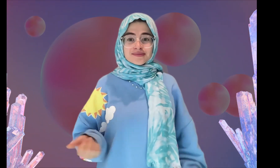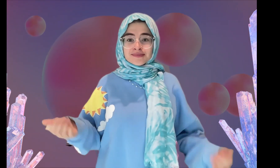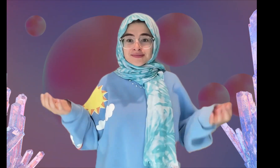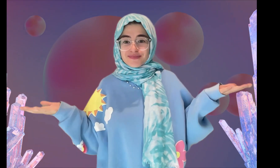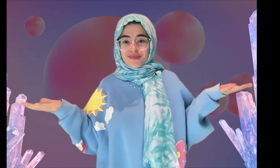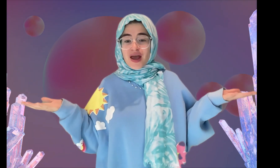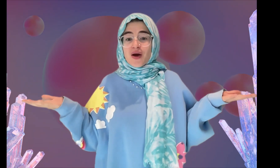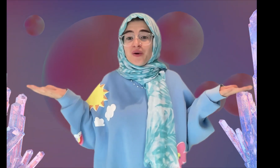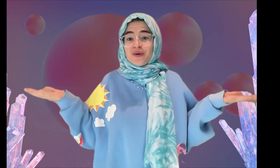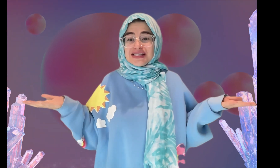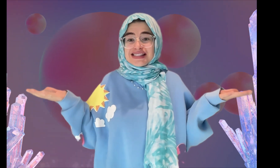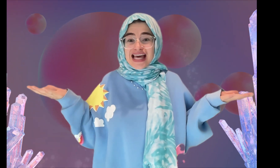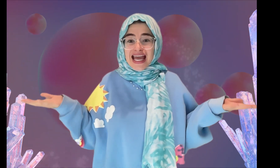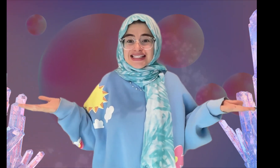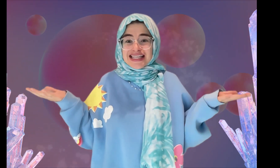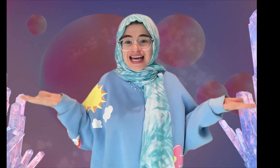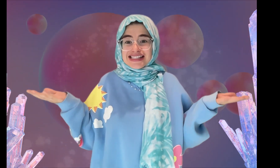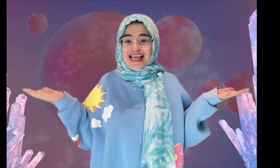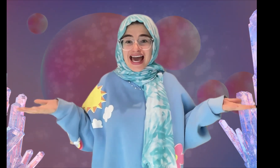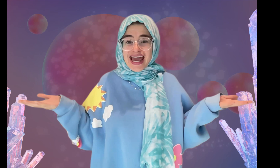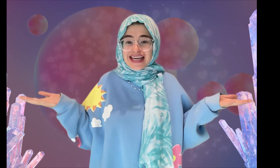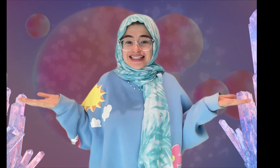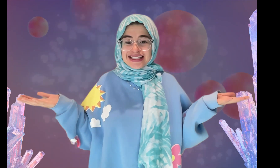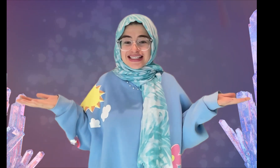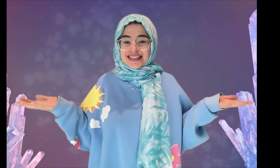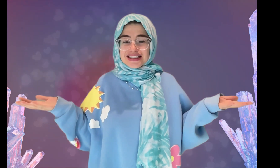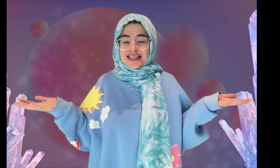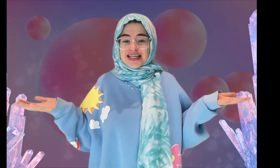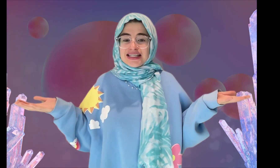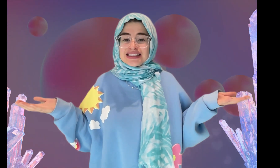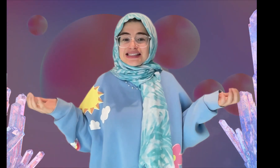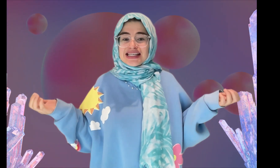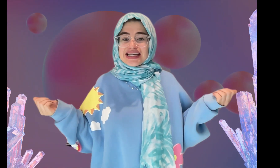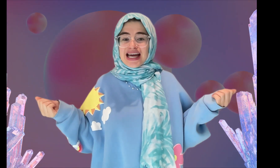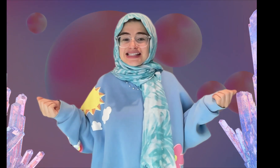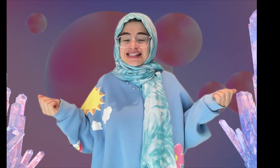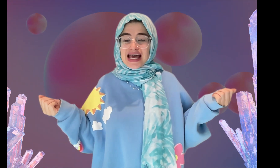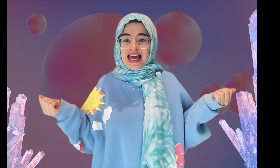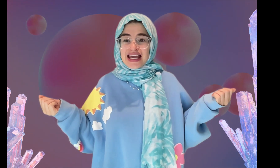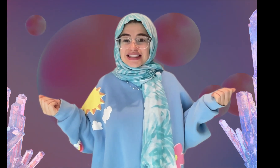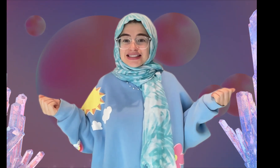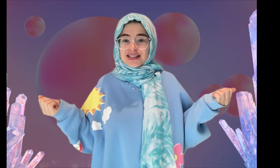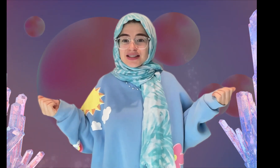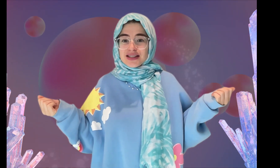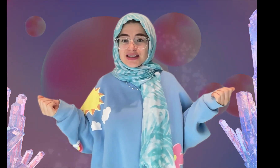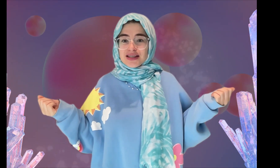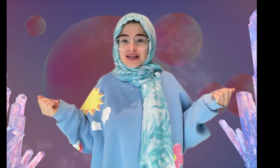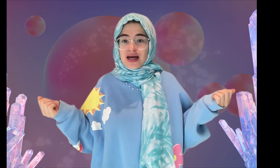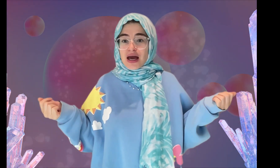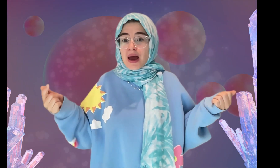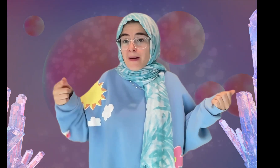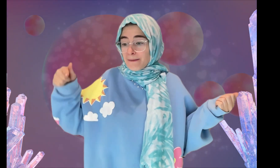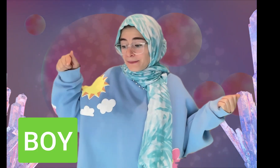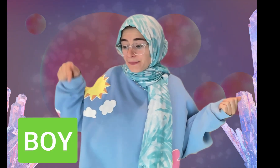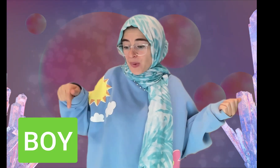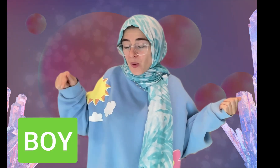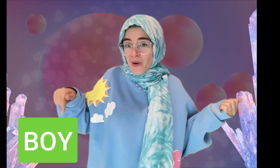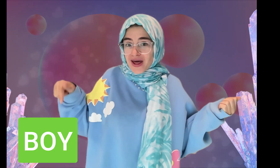what sign did I sign did I sign boy boy